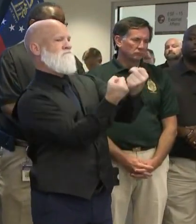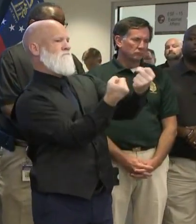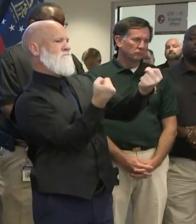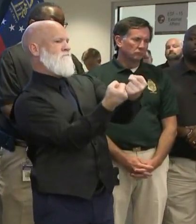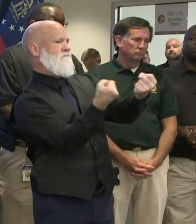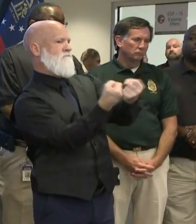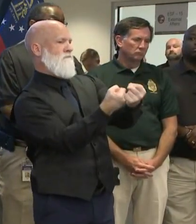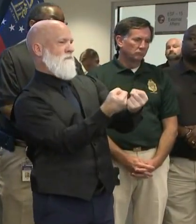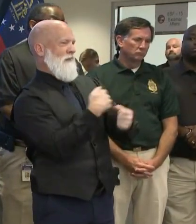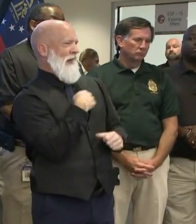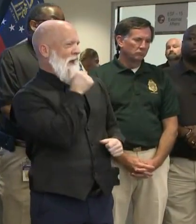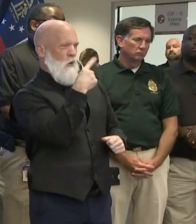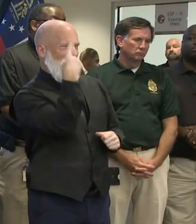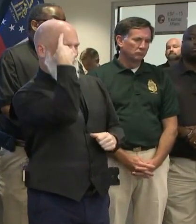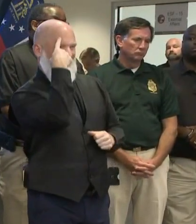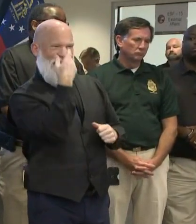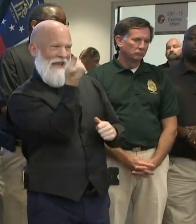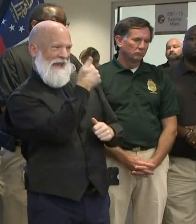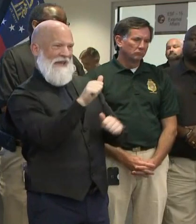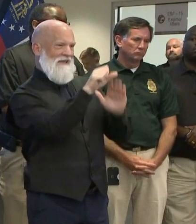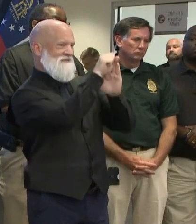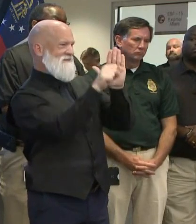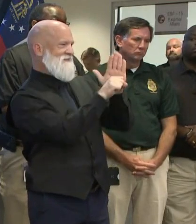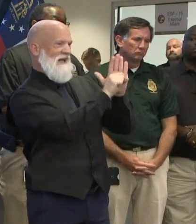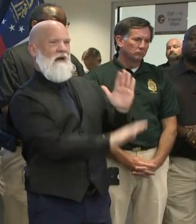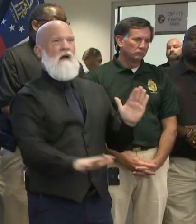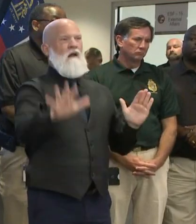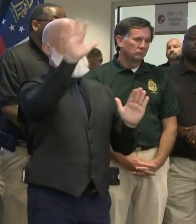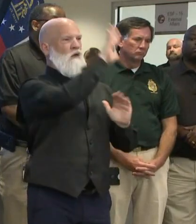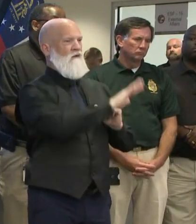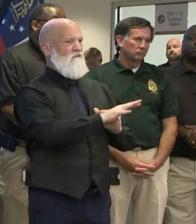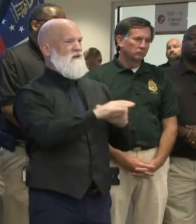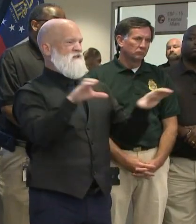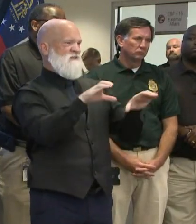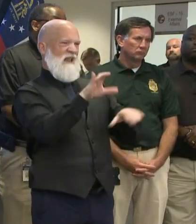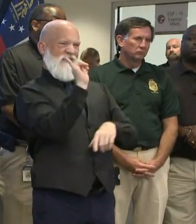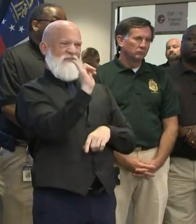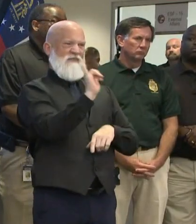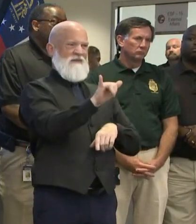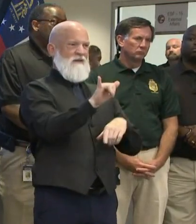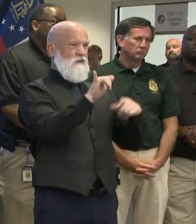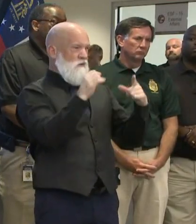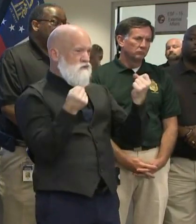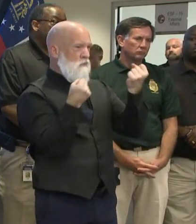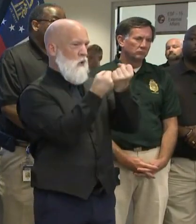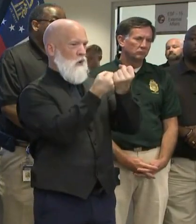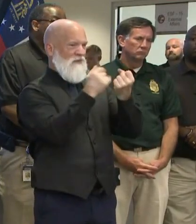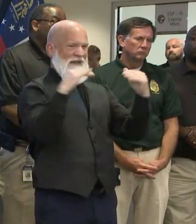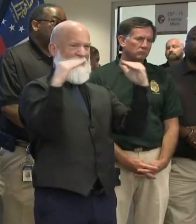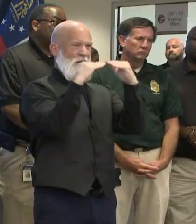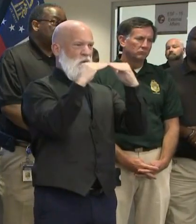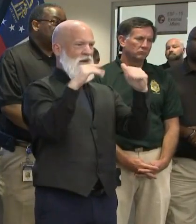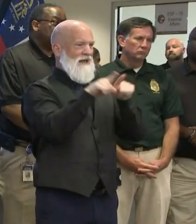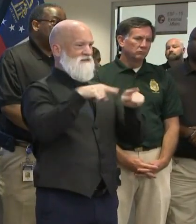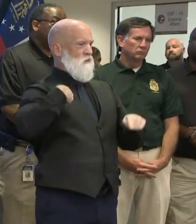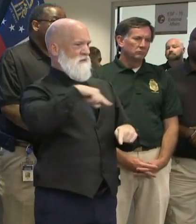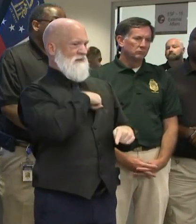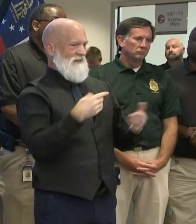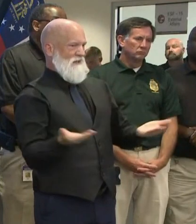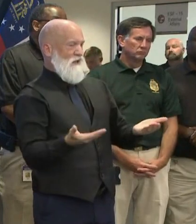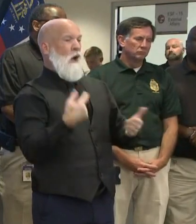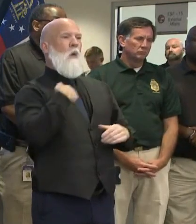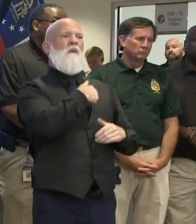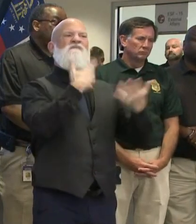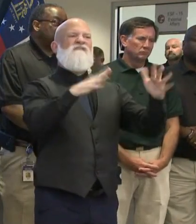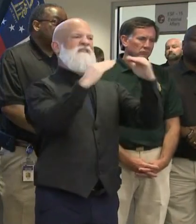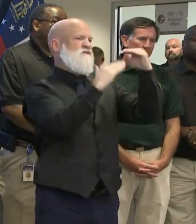that's done as much as we have to support a major city like Atlanta. Quite honestly, sometimes at the detriment of